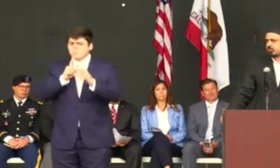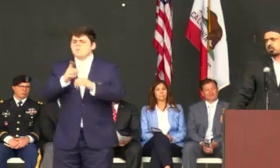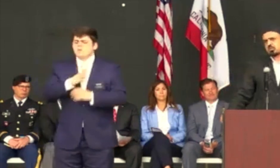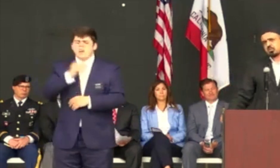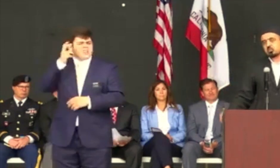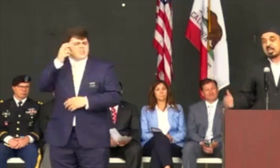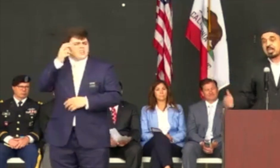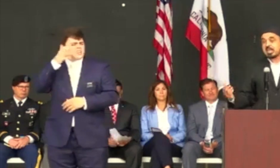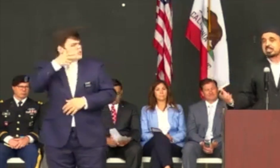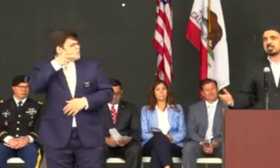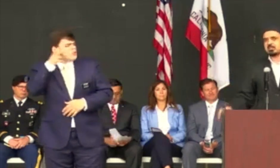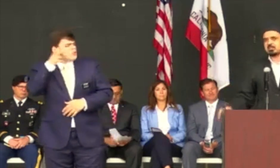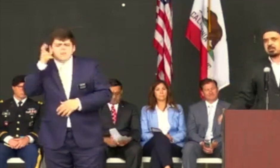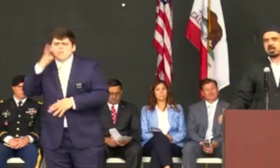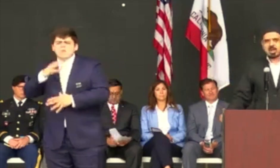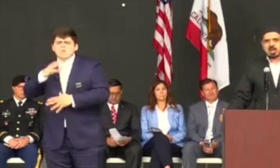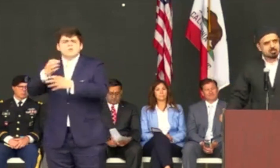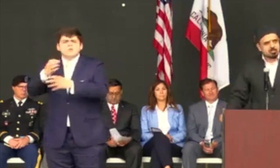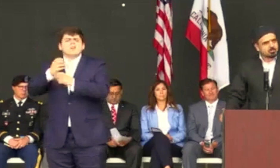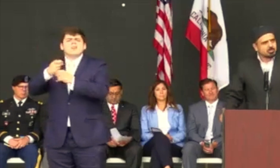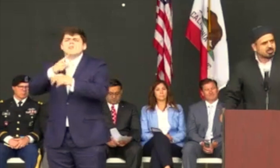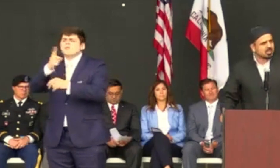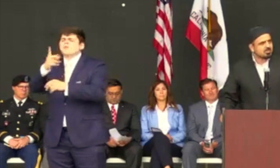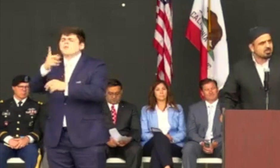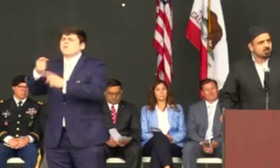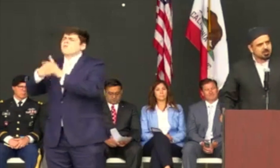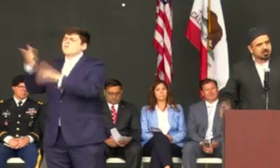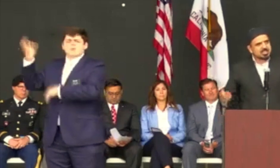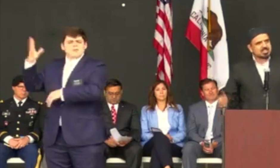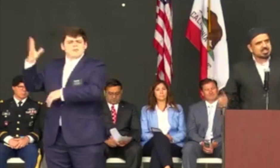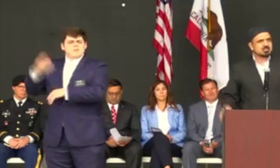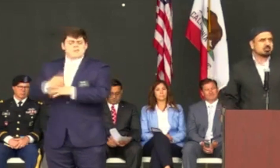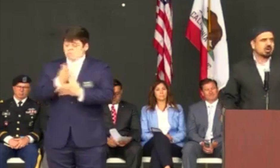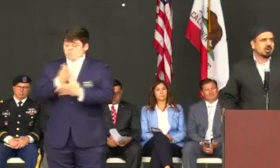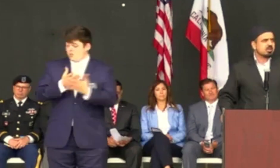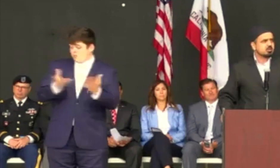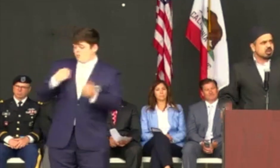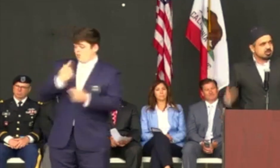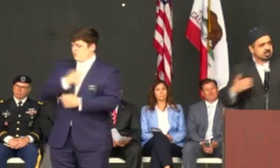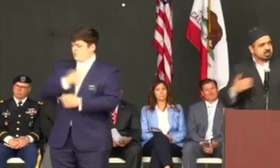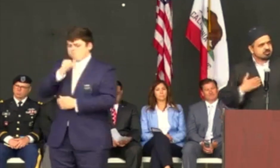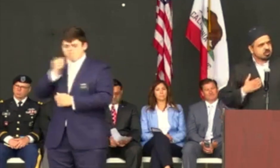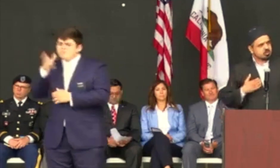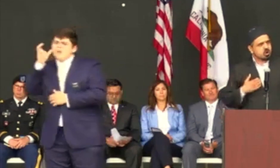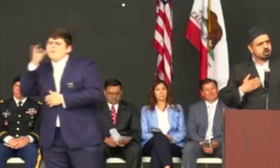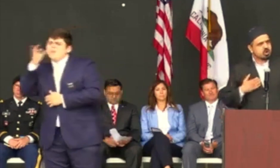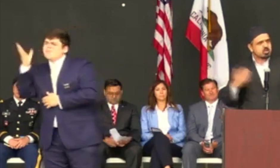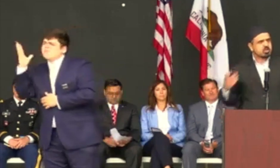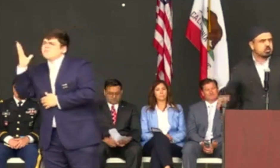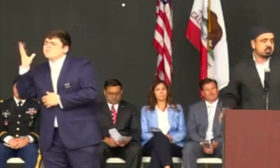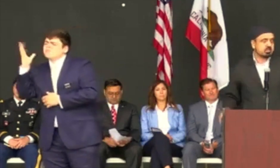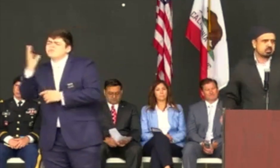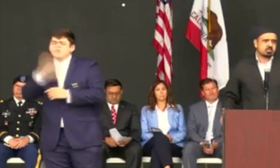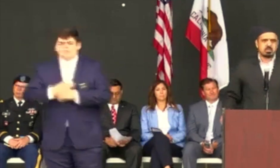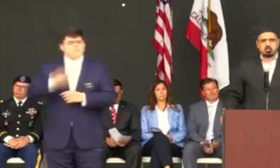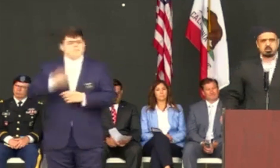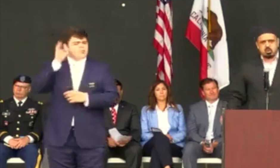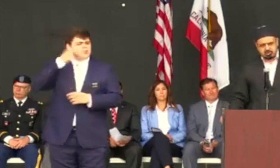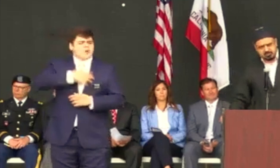We listen. A lot of people don't listen anymore. That we listen to ourselves, our own hearts, to listen to the words of God,